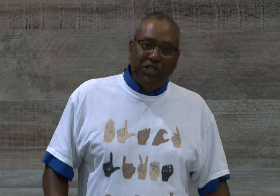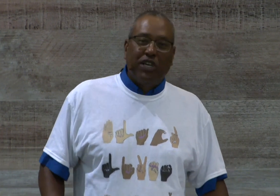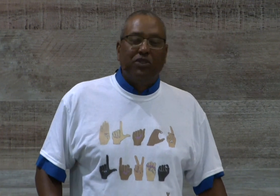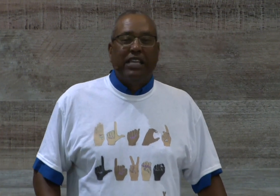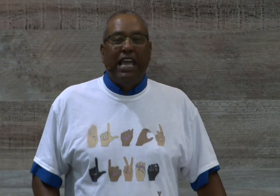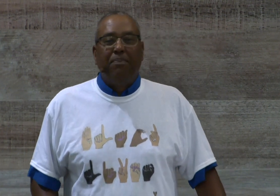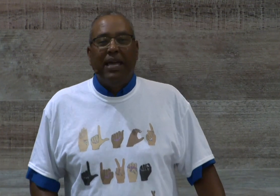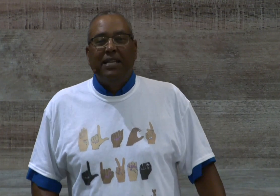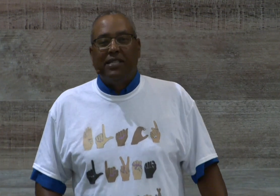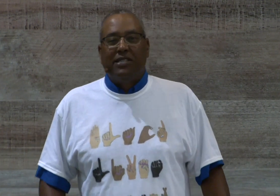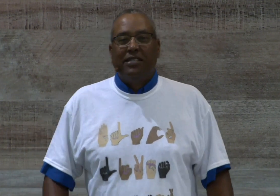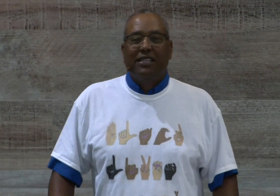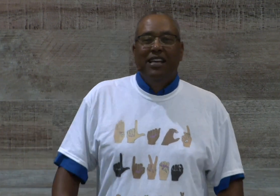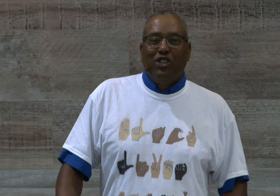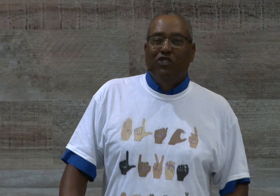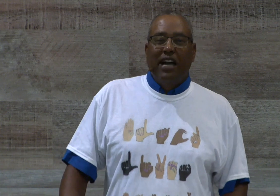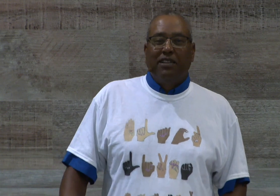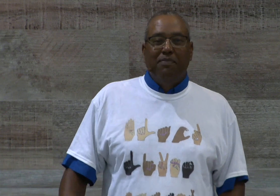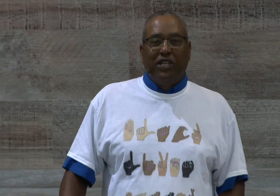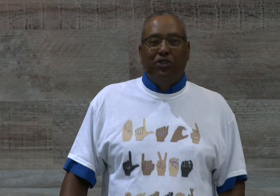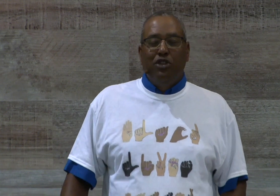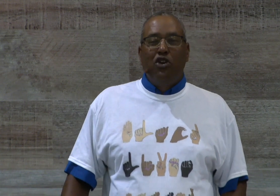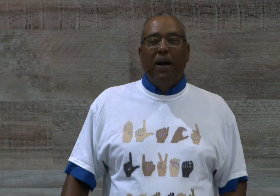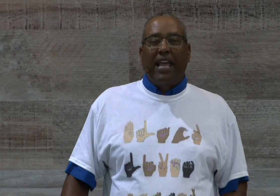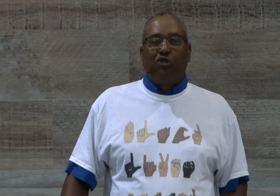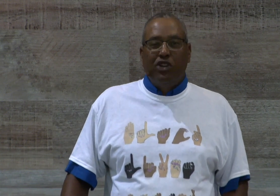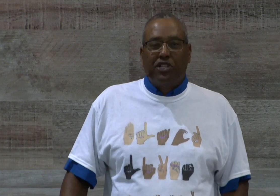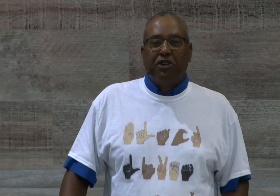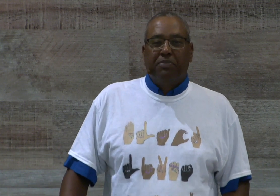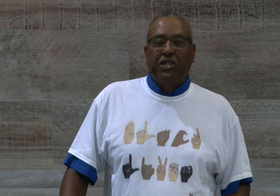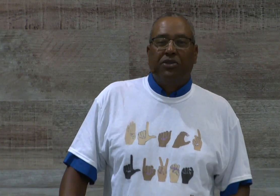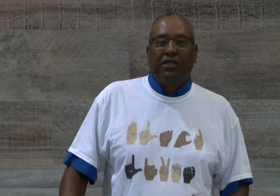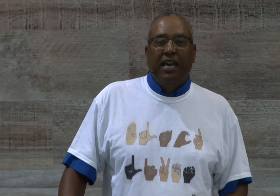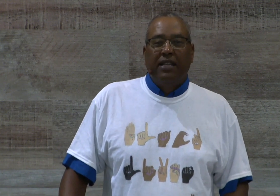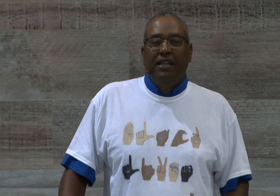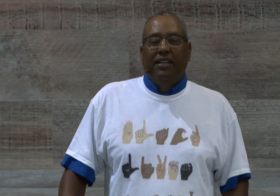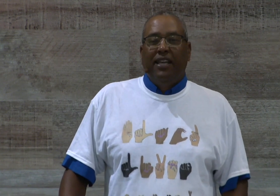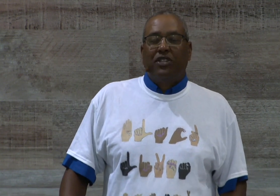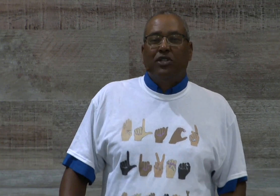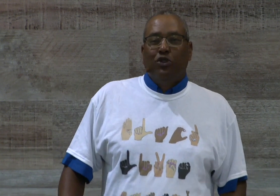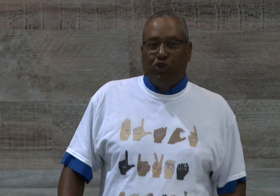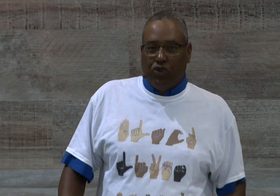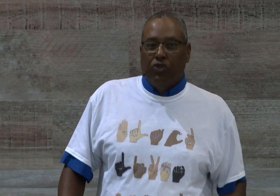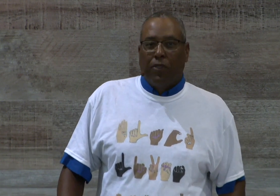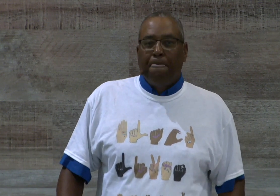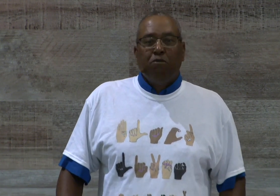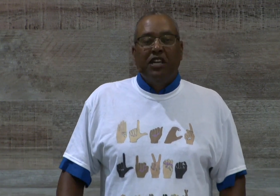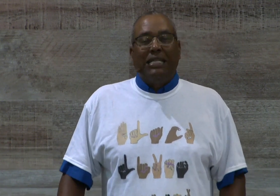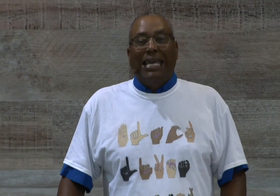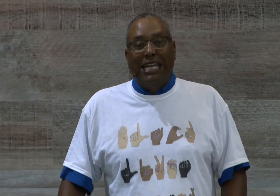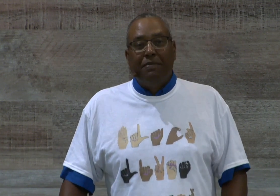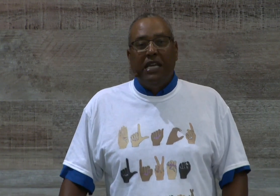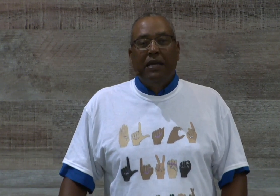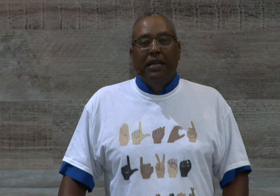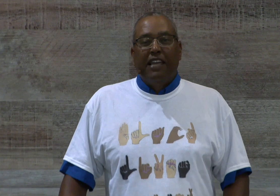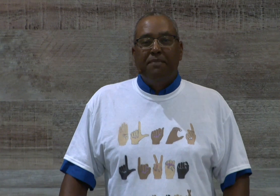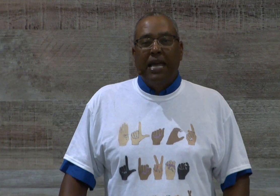during the campaign season, you've got to make sure that you go back and research and make sure that it's truth. Because the enemy can make